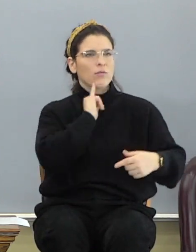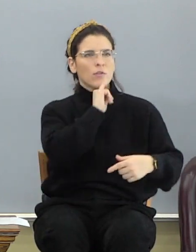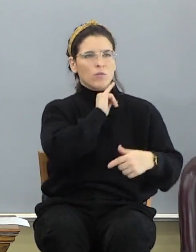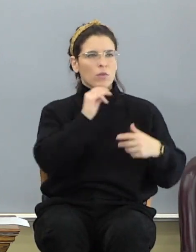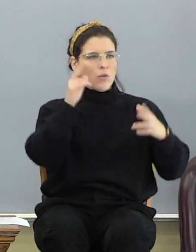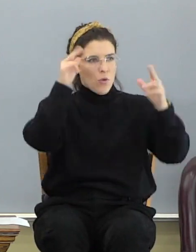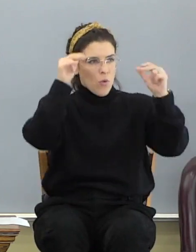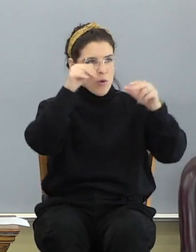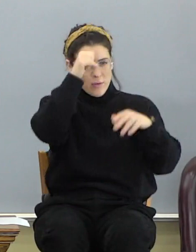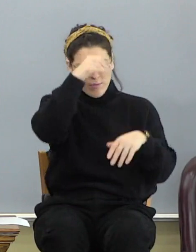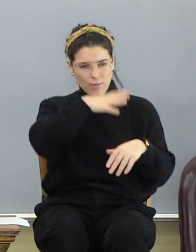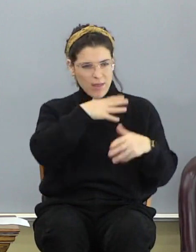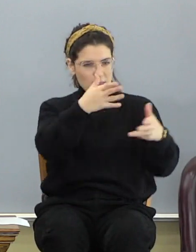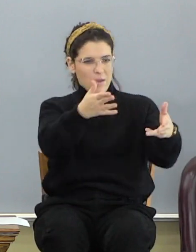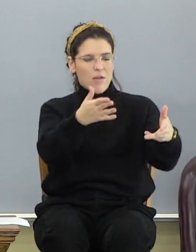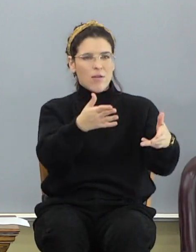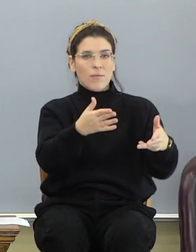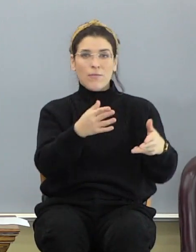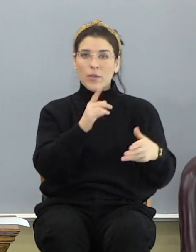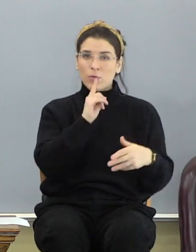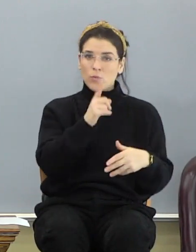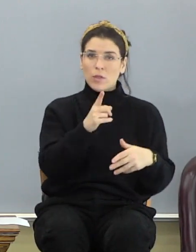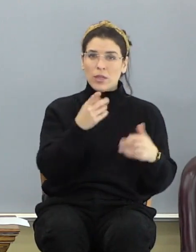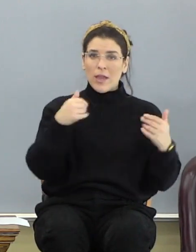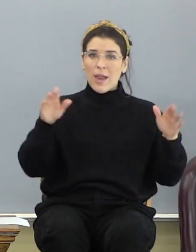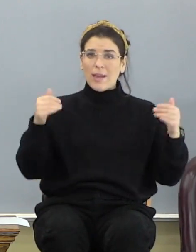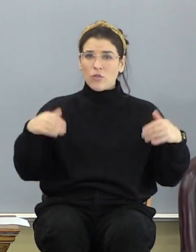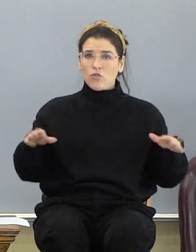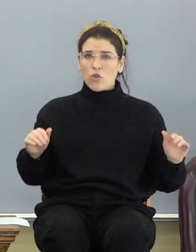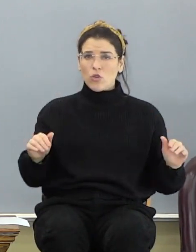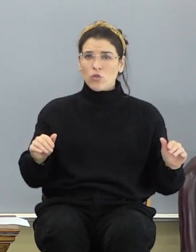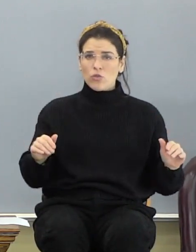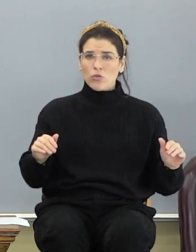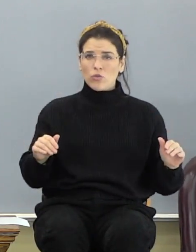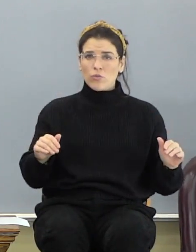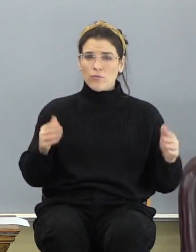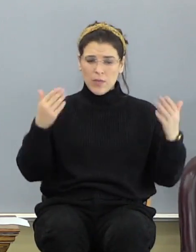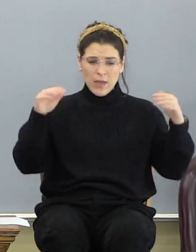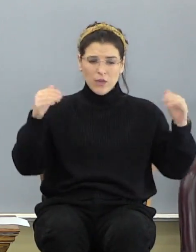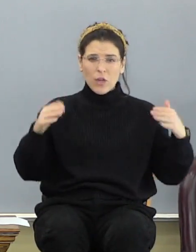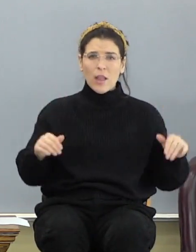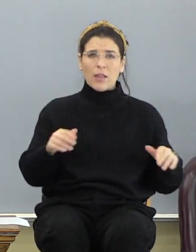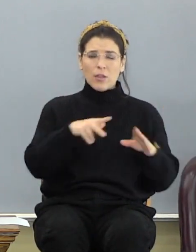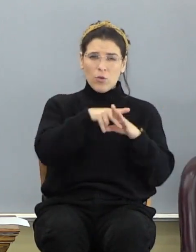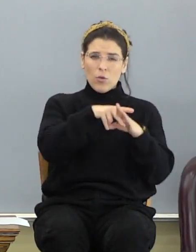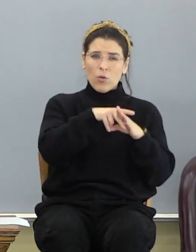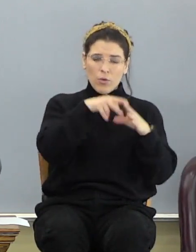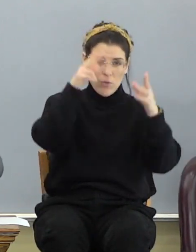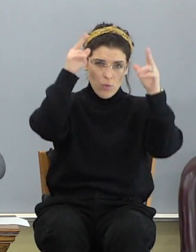thereof. But you know what those were? Those really were angels. Angels, angelic horses, angelic chariots. Look over at chapter 6.